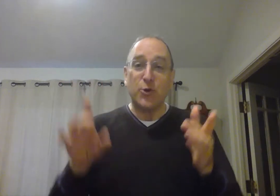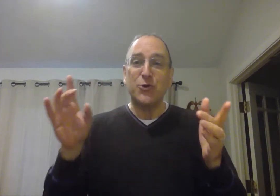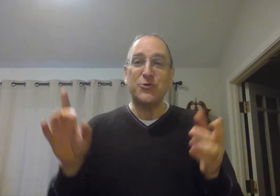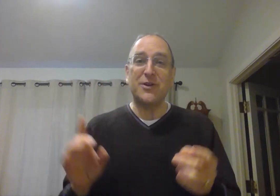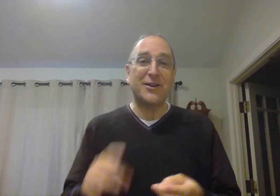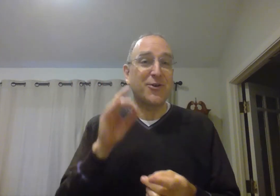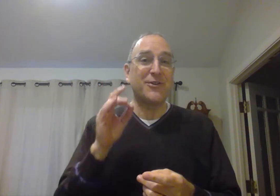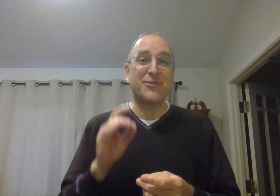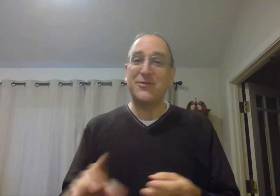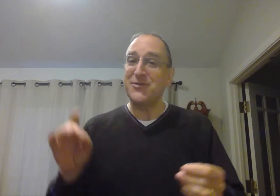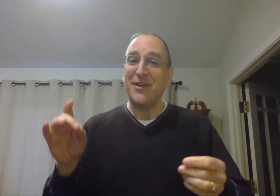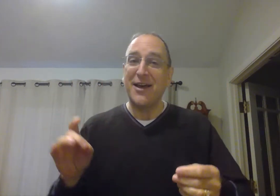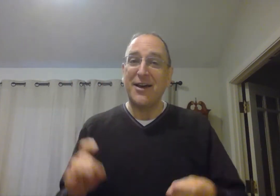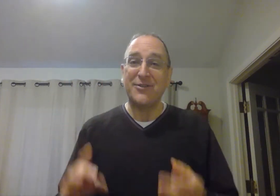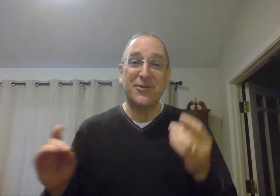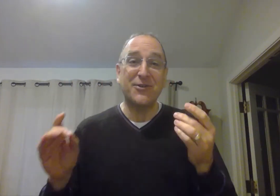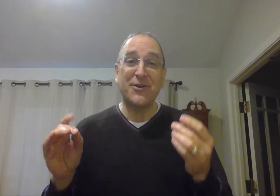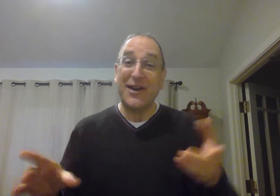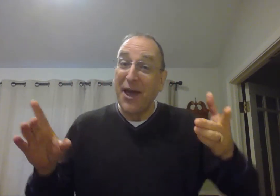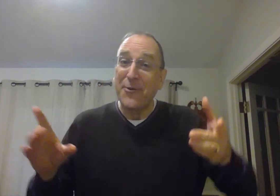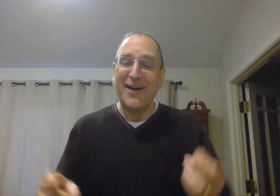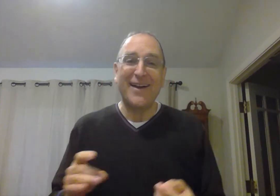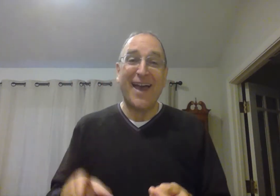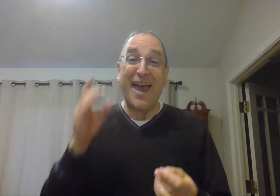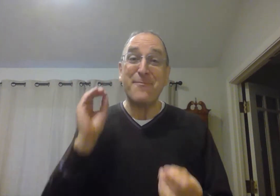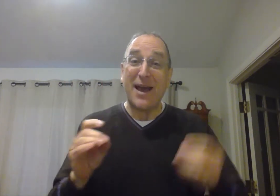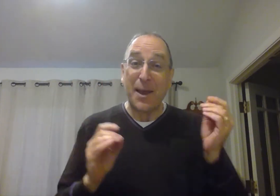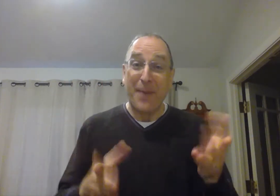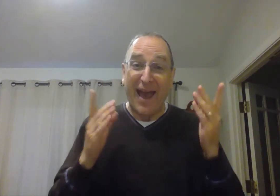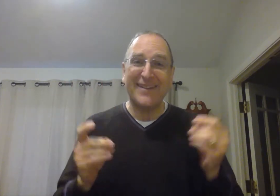Toodadadoo, pata-patay-tapen Hey, pata-pan!